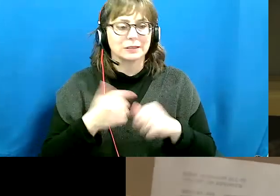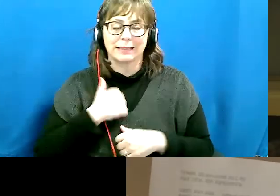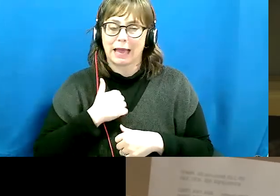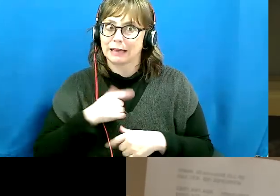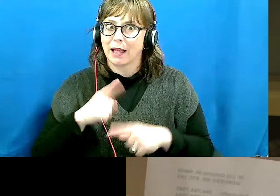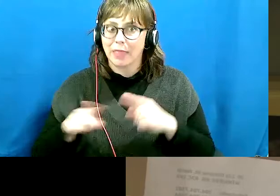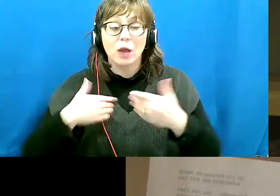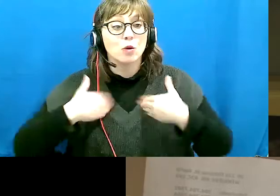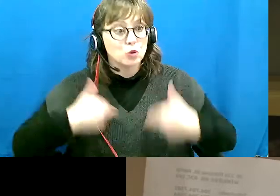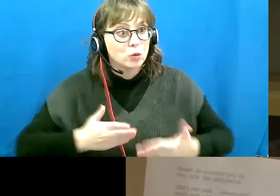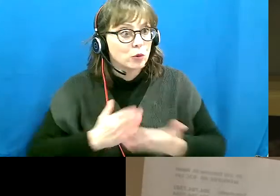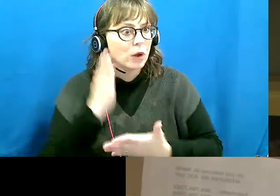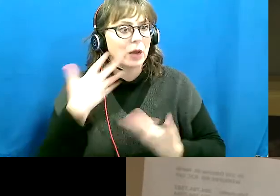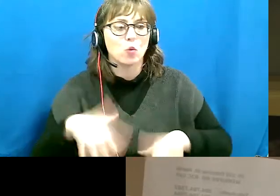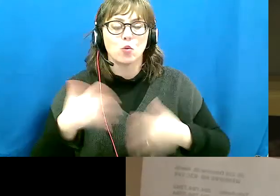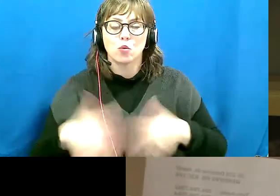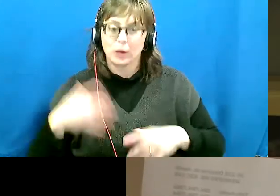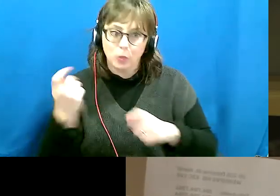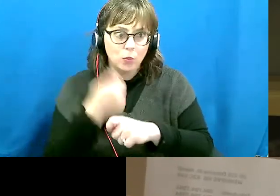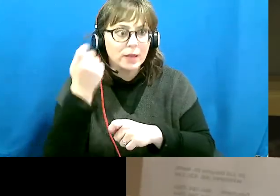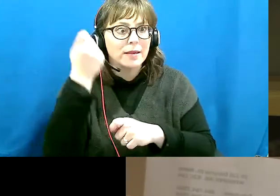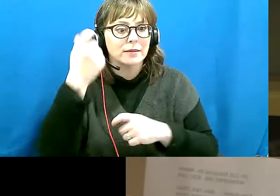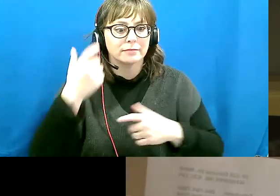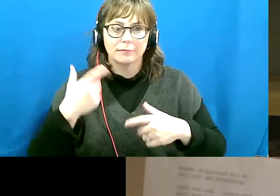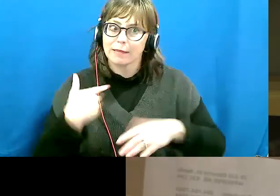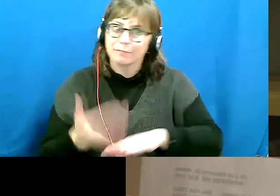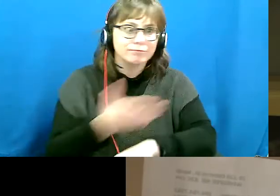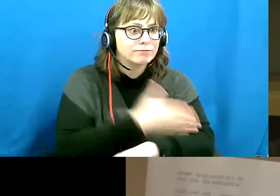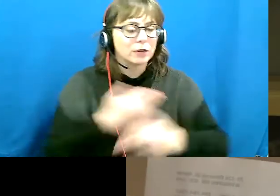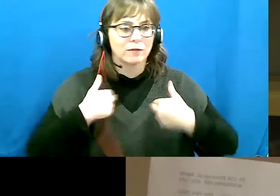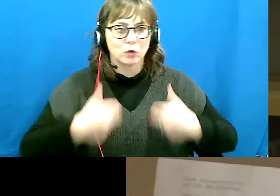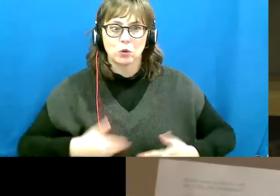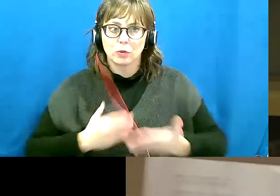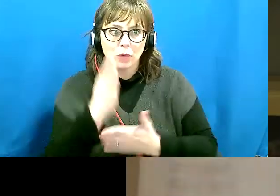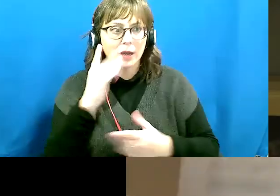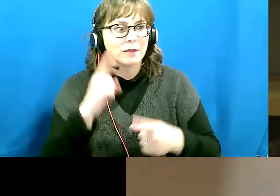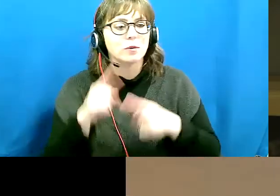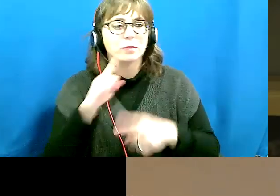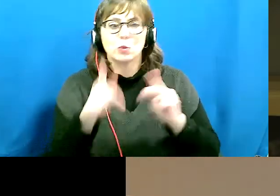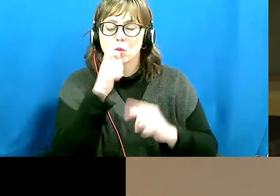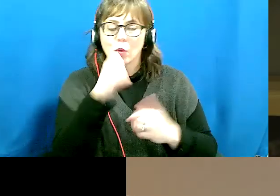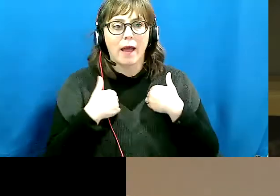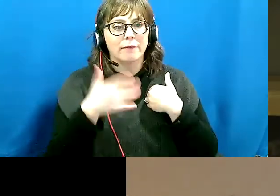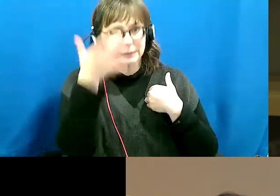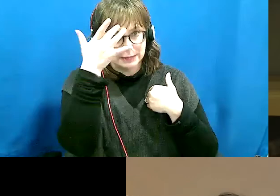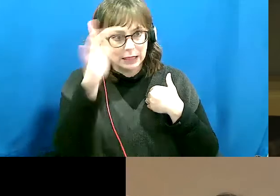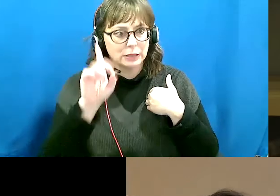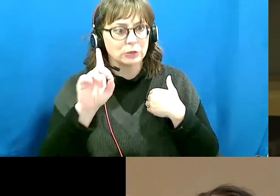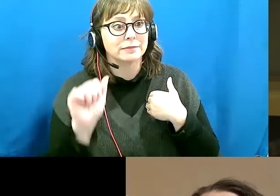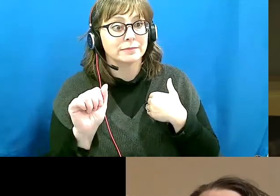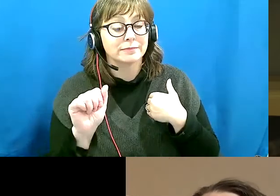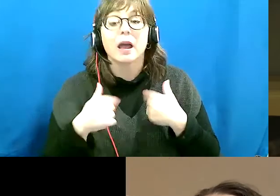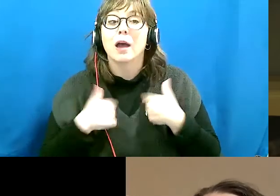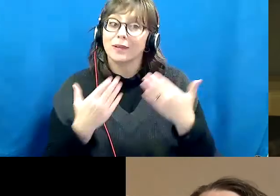It is a big advantage in human rights for all people with intellectual disabilities. And I want to thank